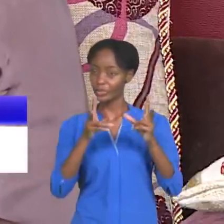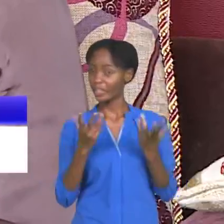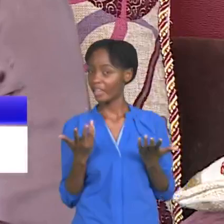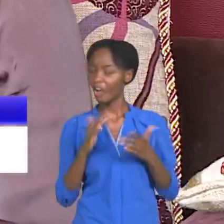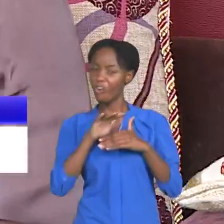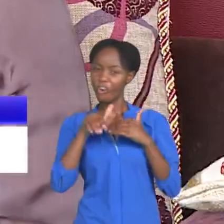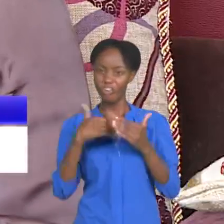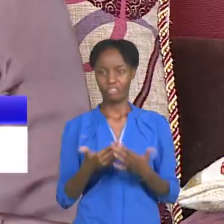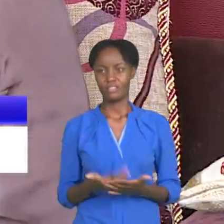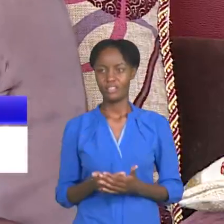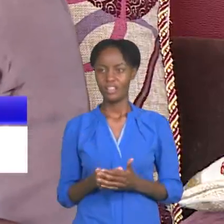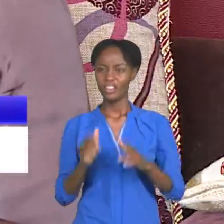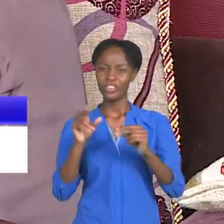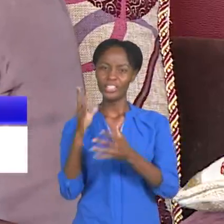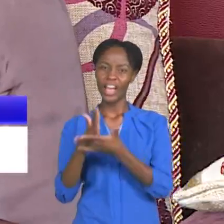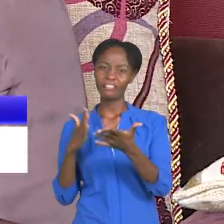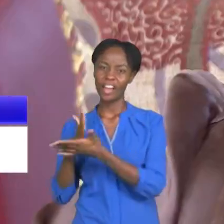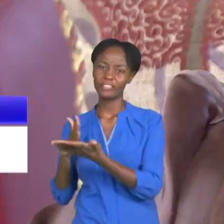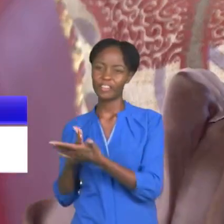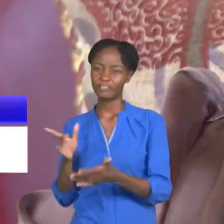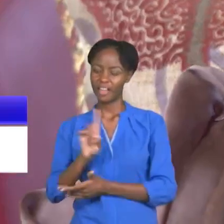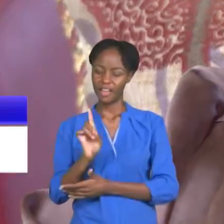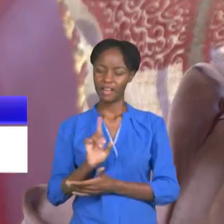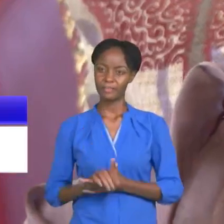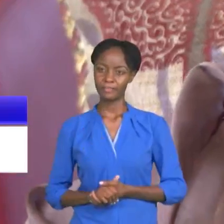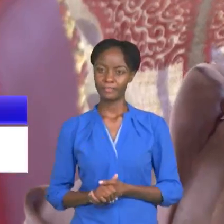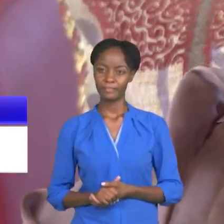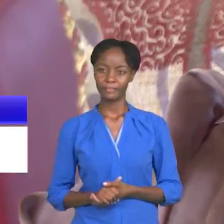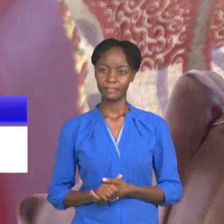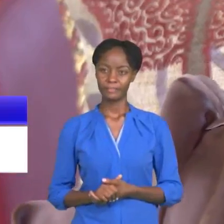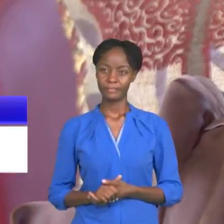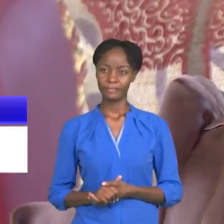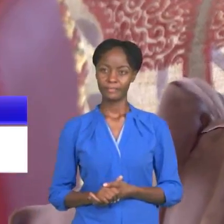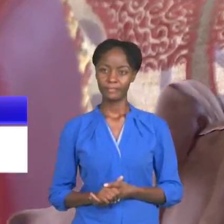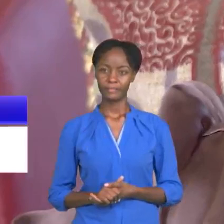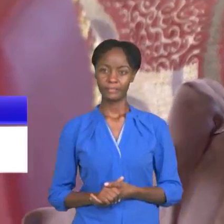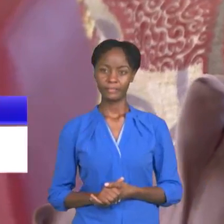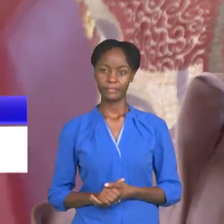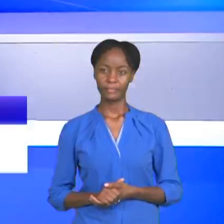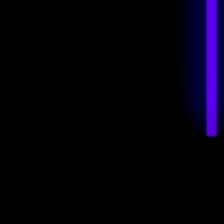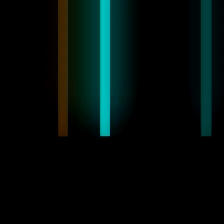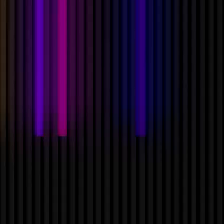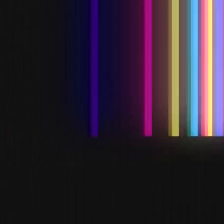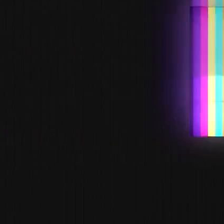not just halfway robert oma switch tv news